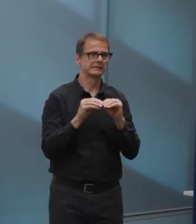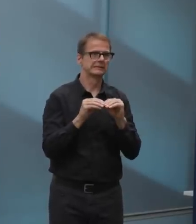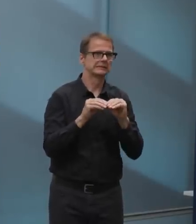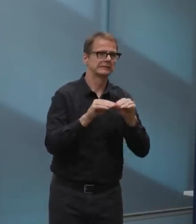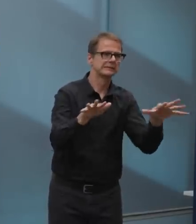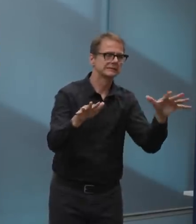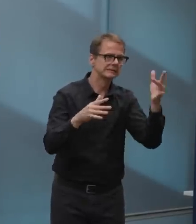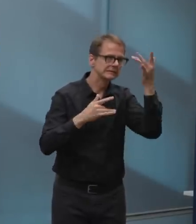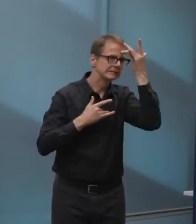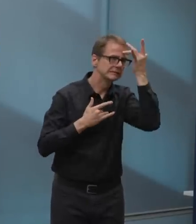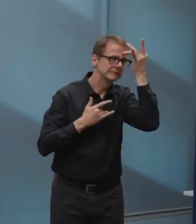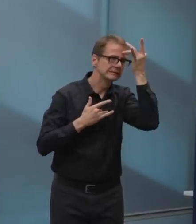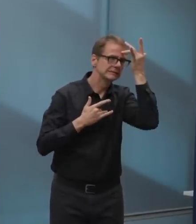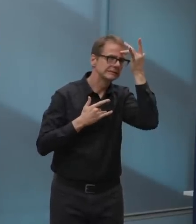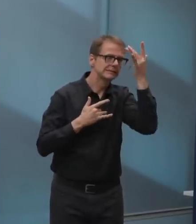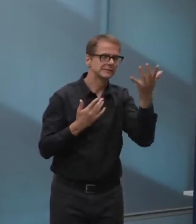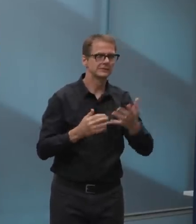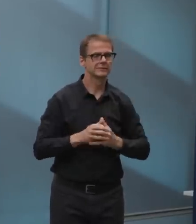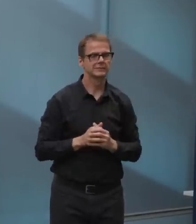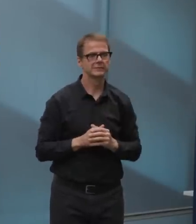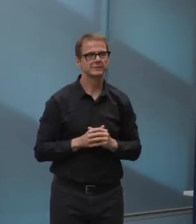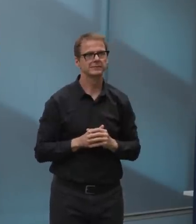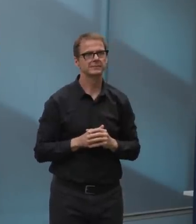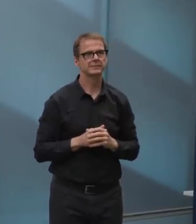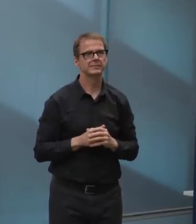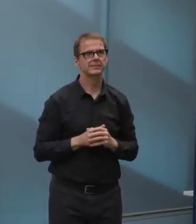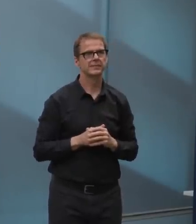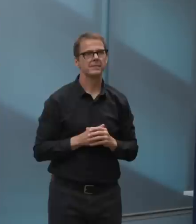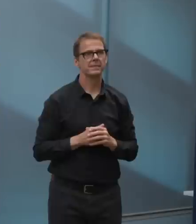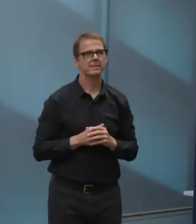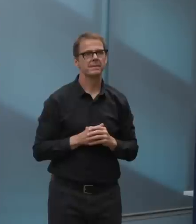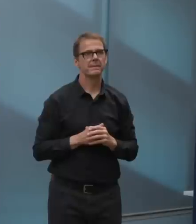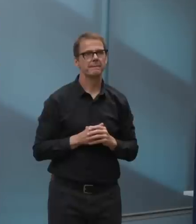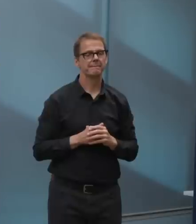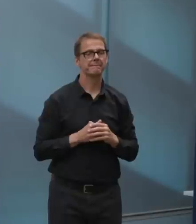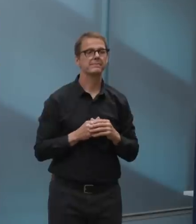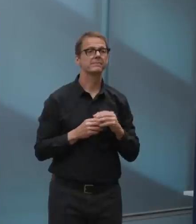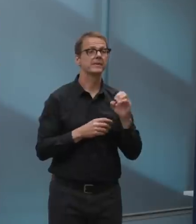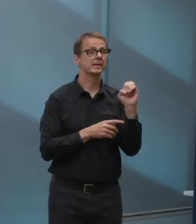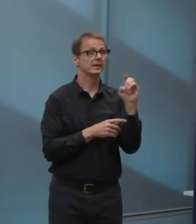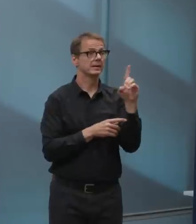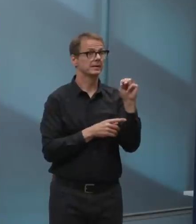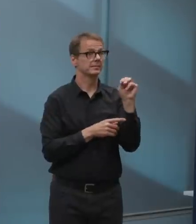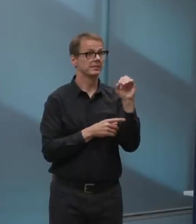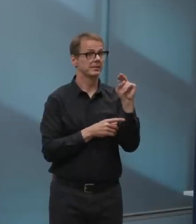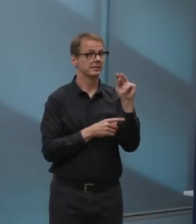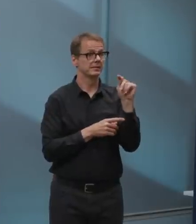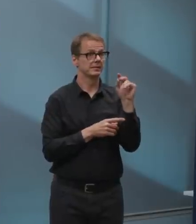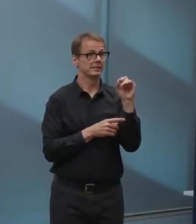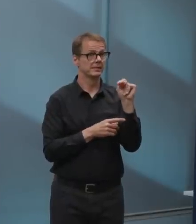Edmonton.ca is always your best source of information. Uh, we encourage people to check that out and get the details.